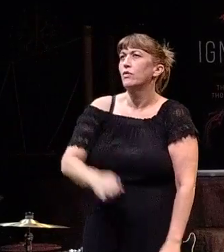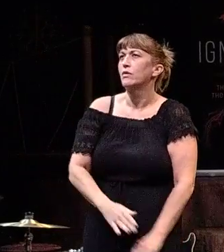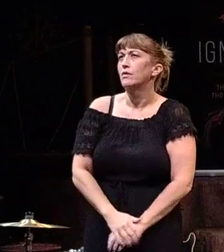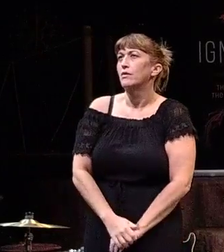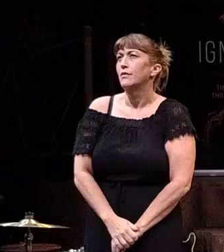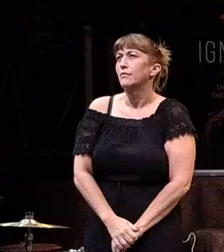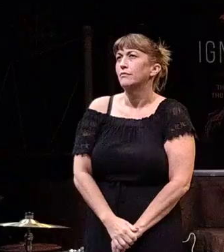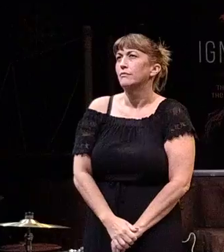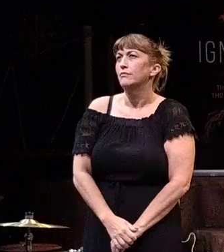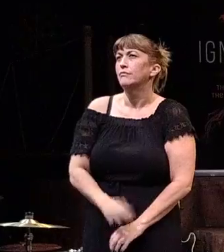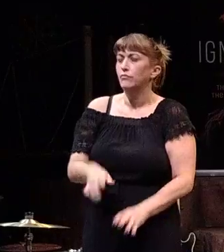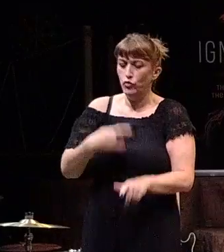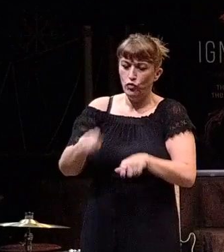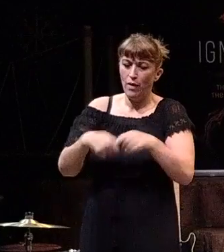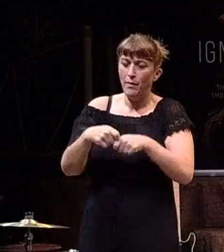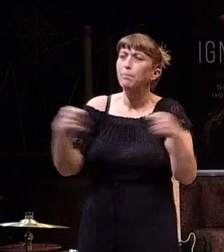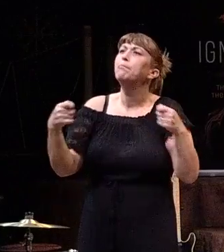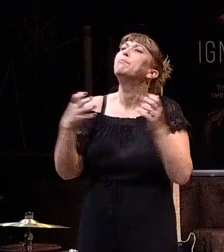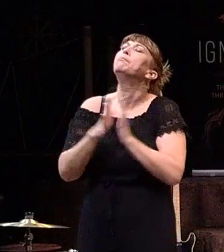To close out,